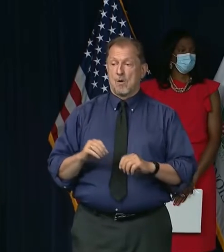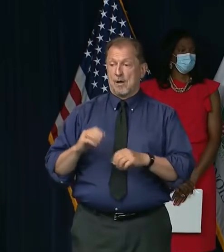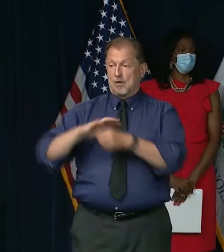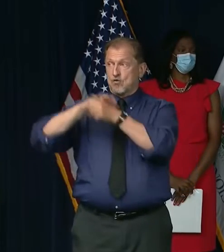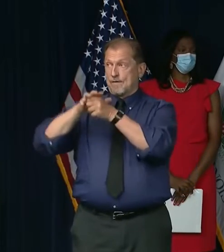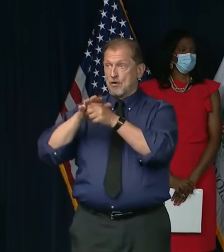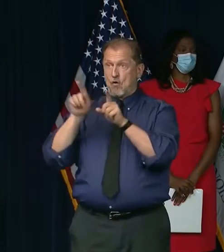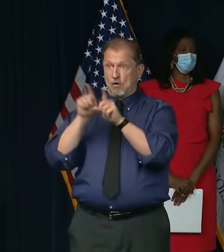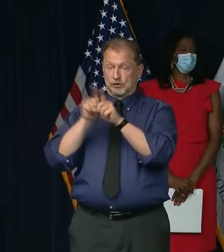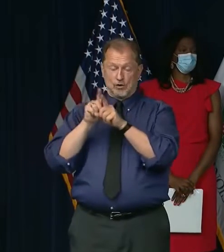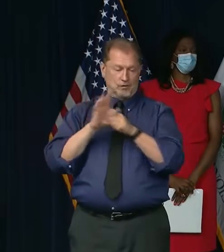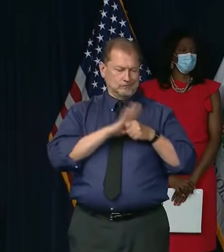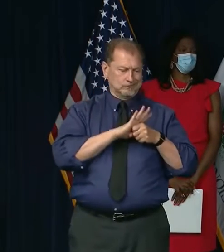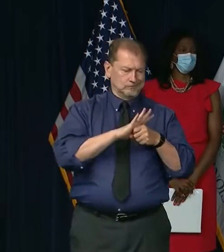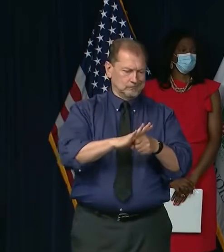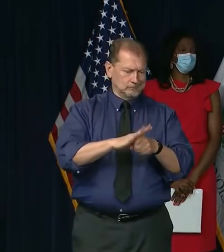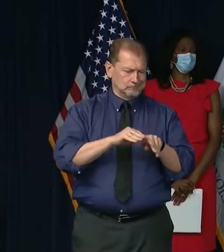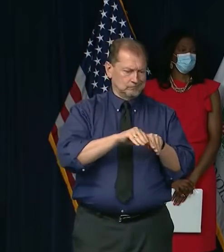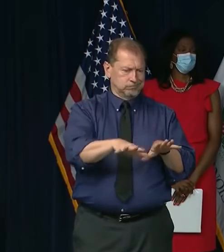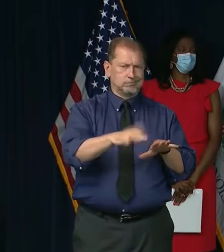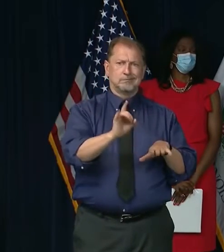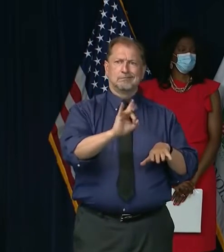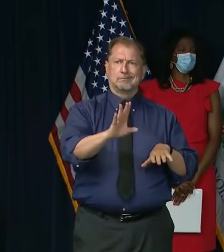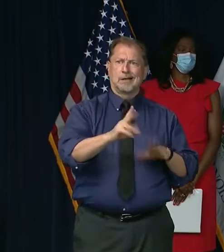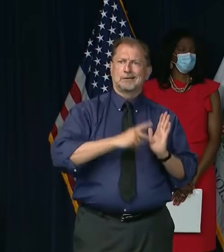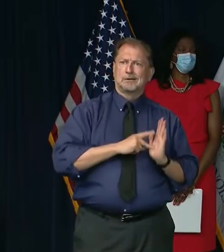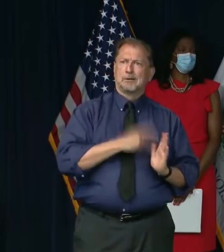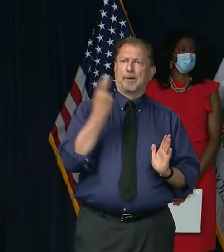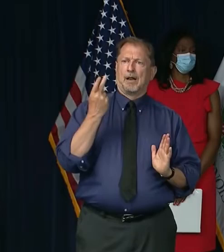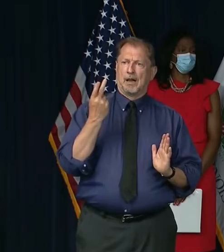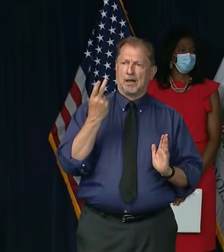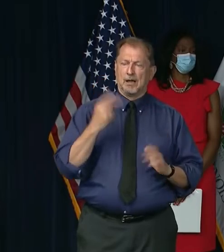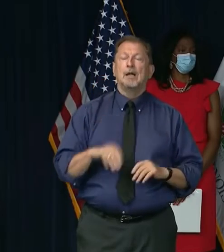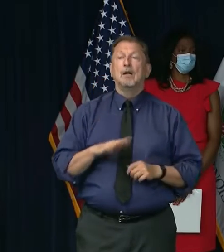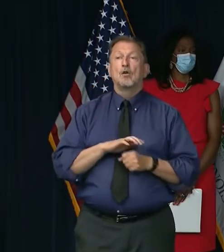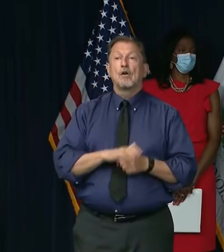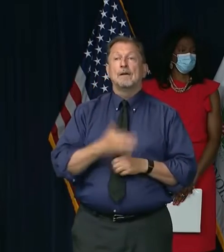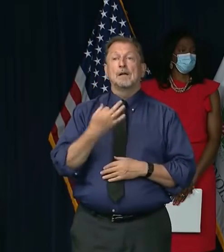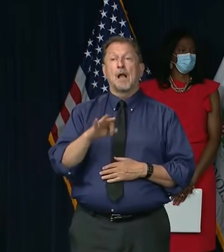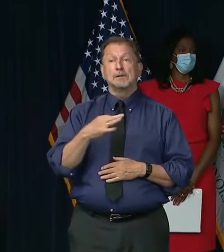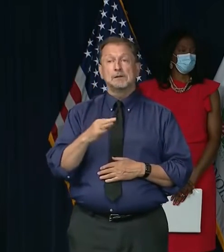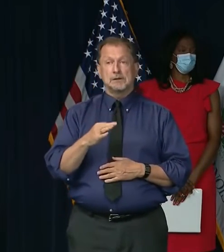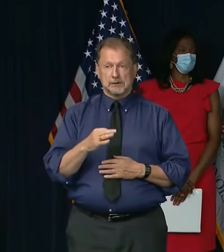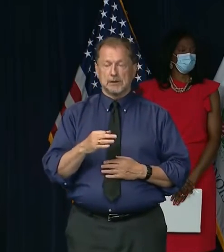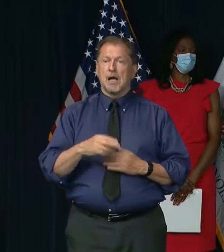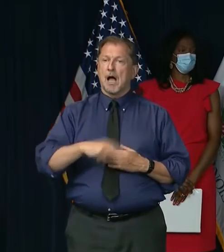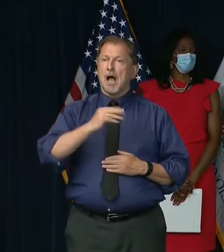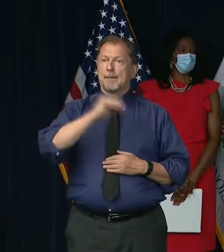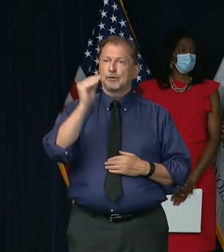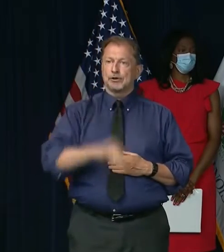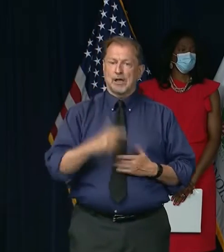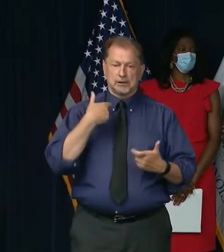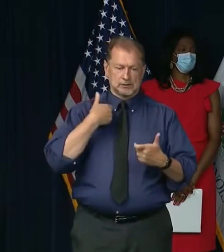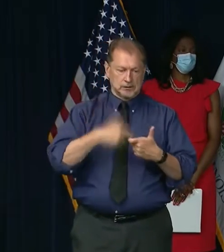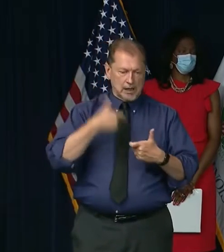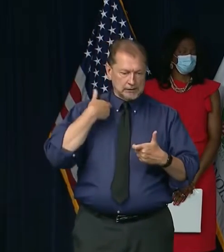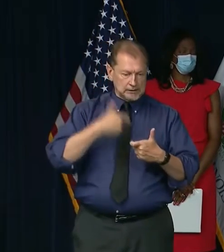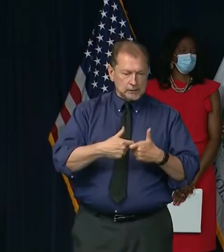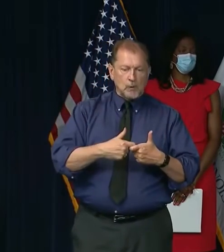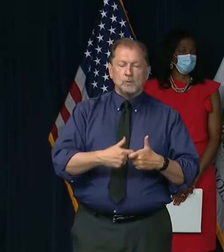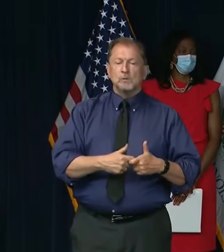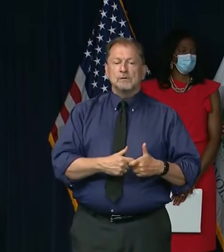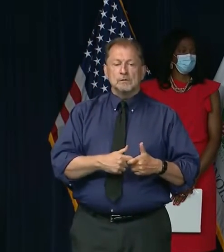by those communities from COVID-19, which happens to attack Latino communities